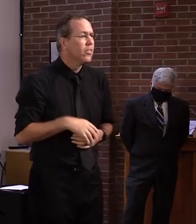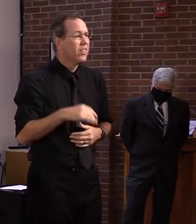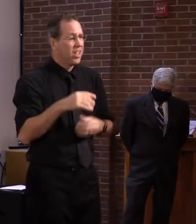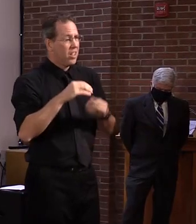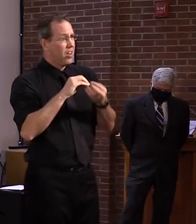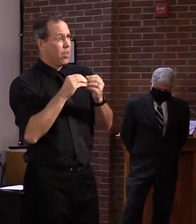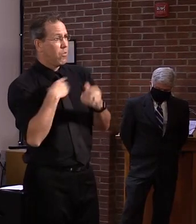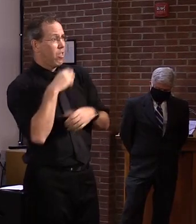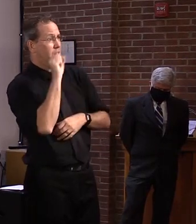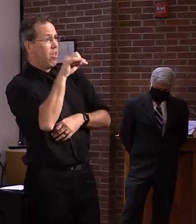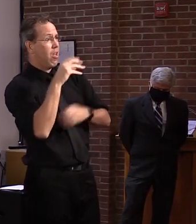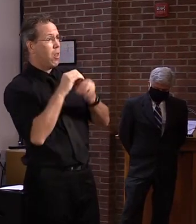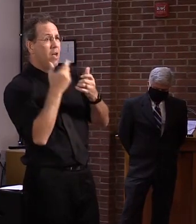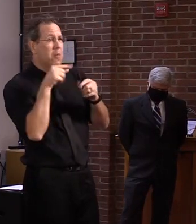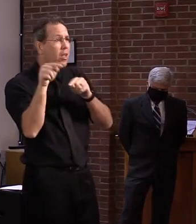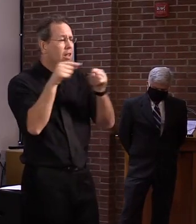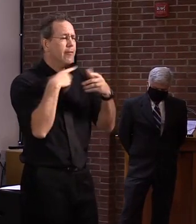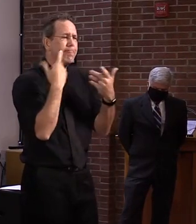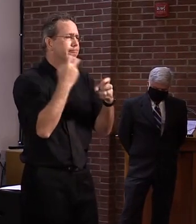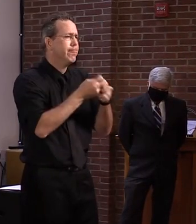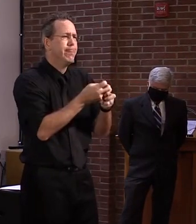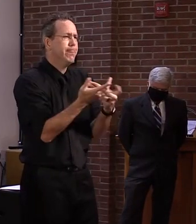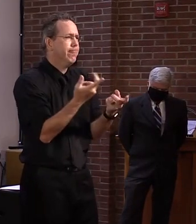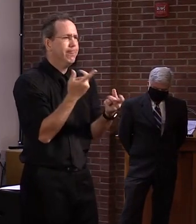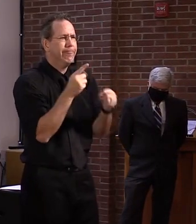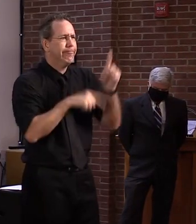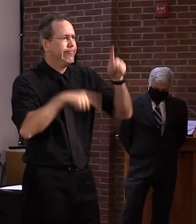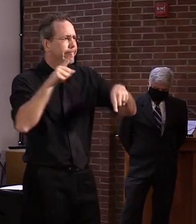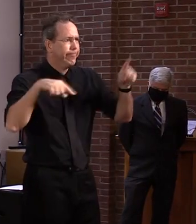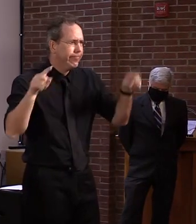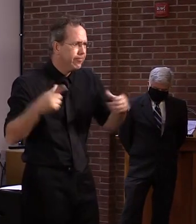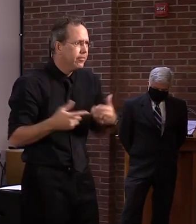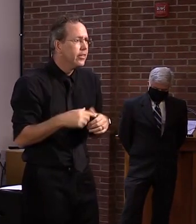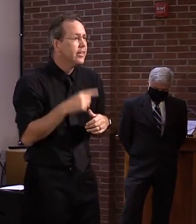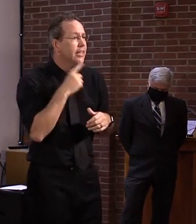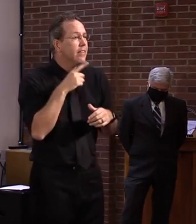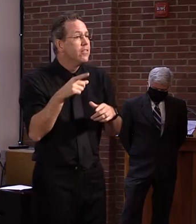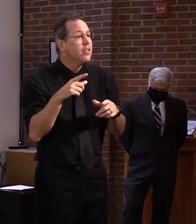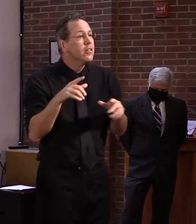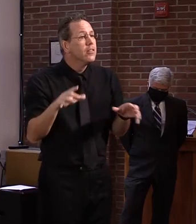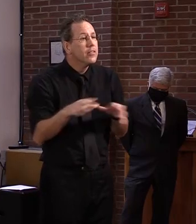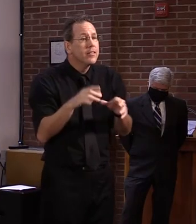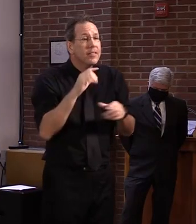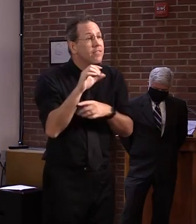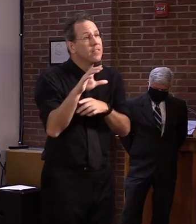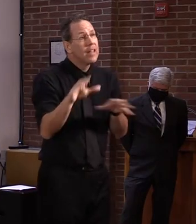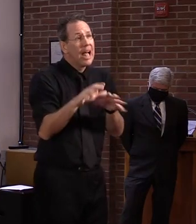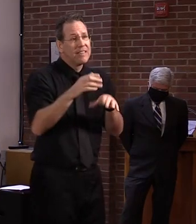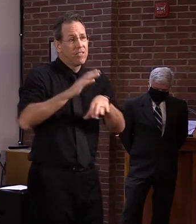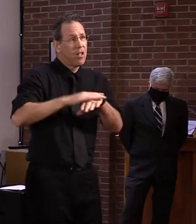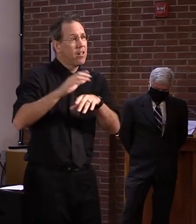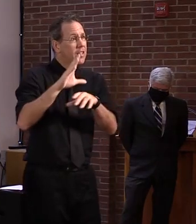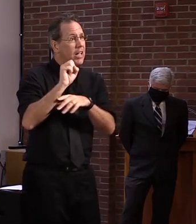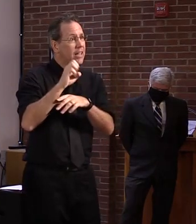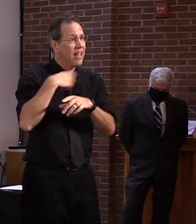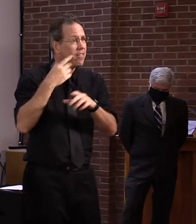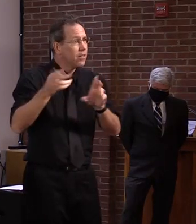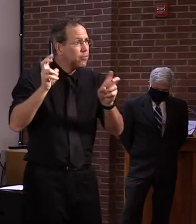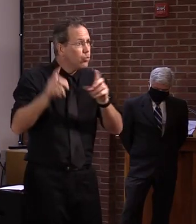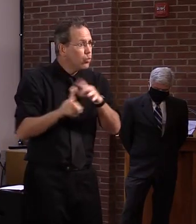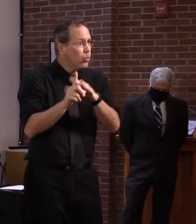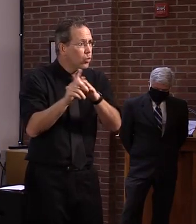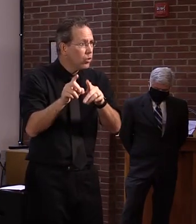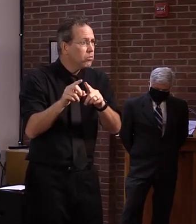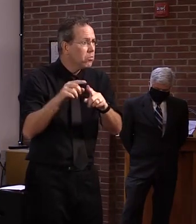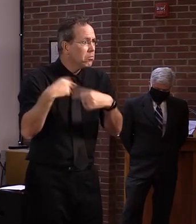Sometimes when we get a batch of claims that go into adjudications, we can clear, in some cases,